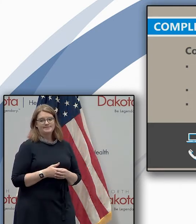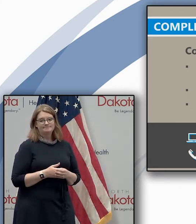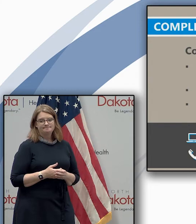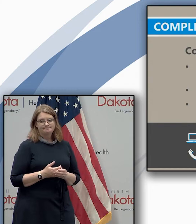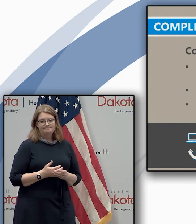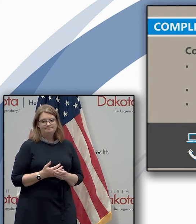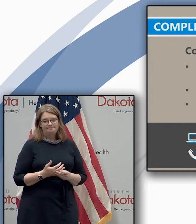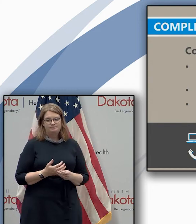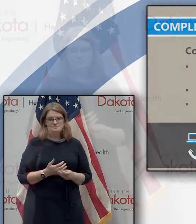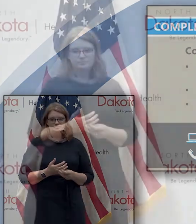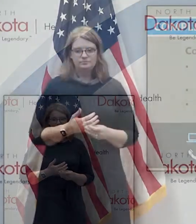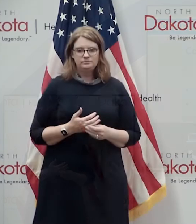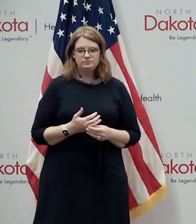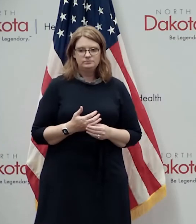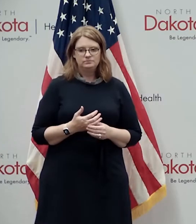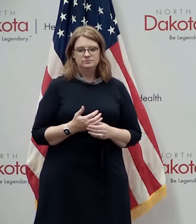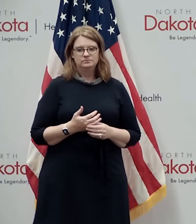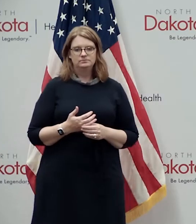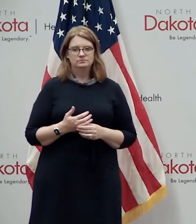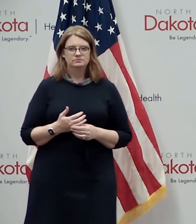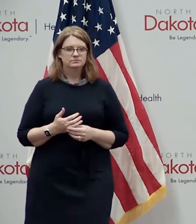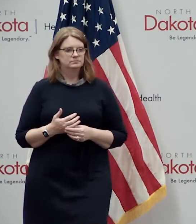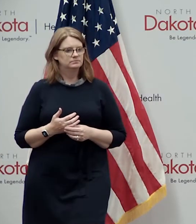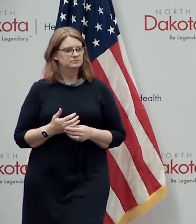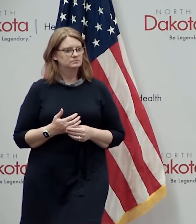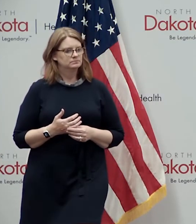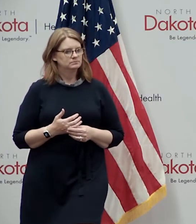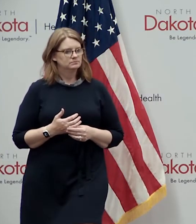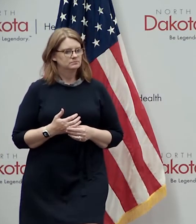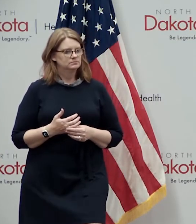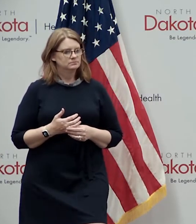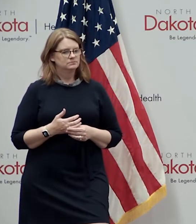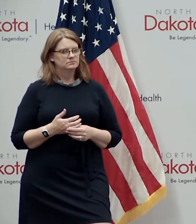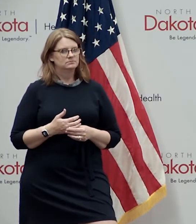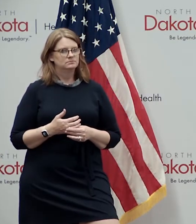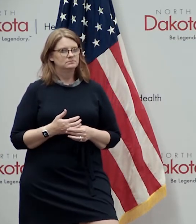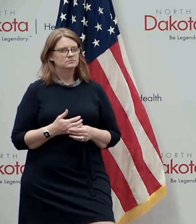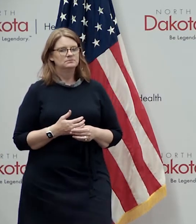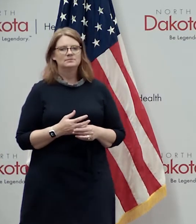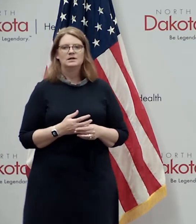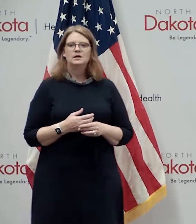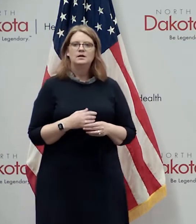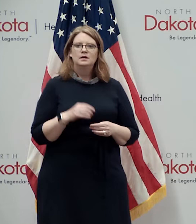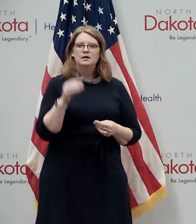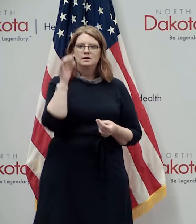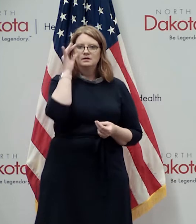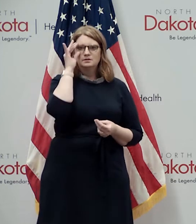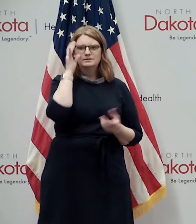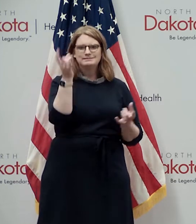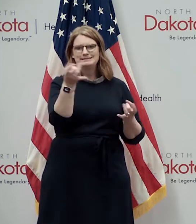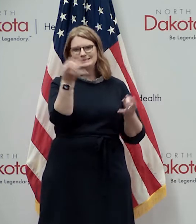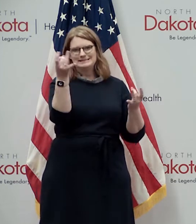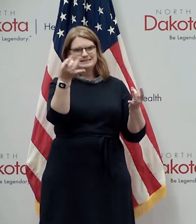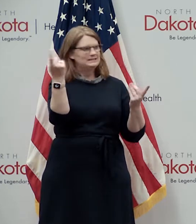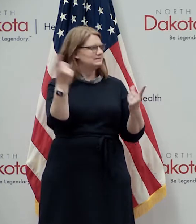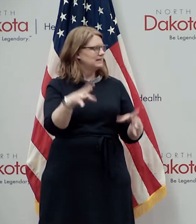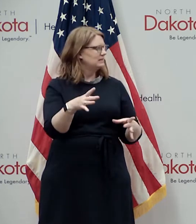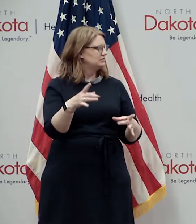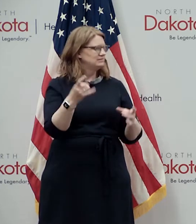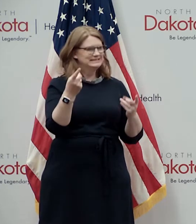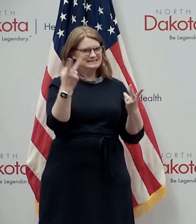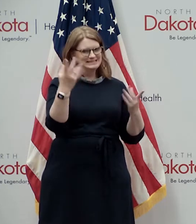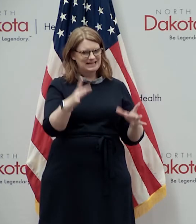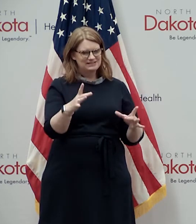disasters which are can be both human or